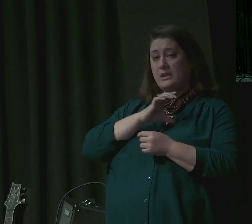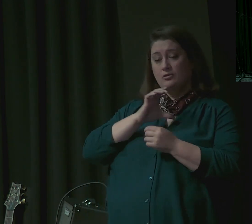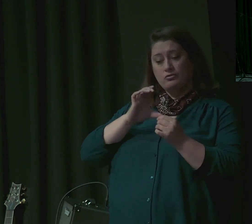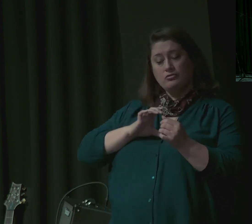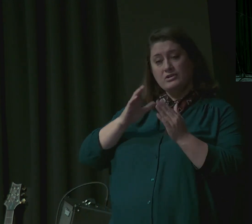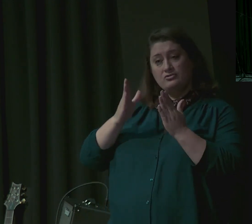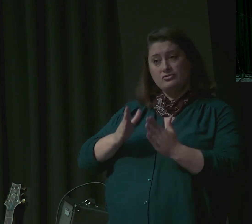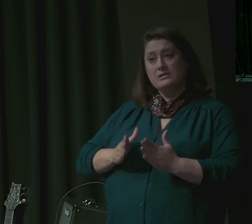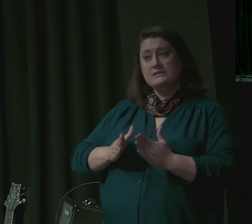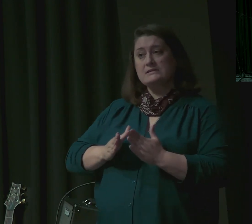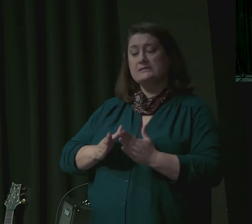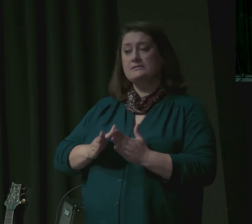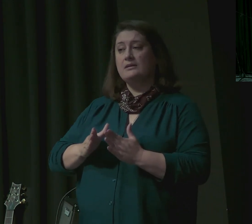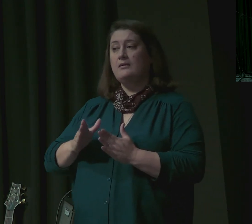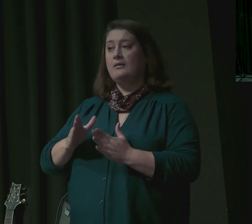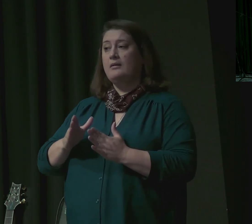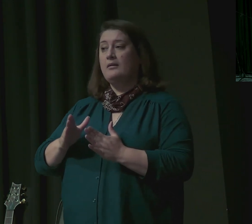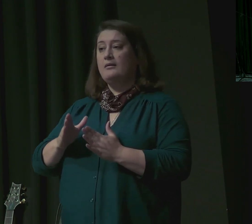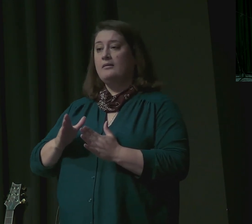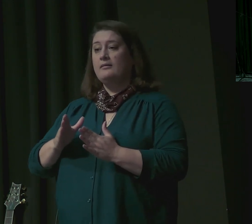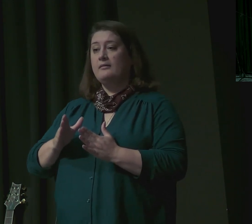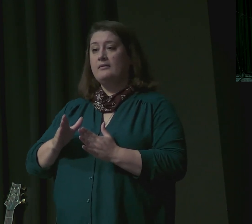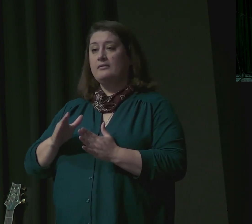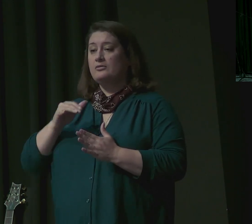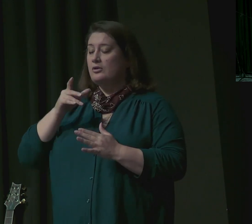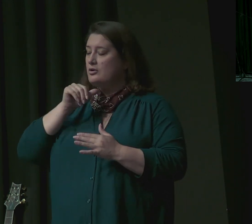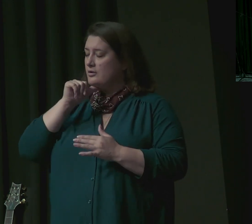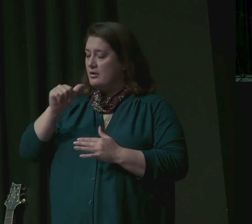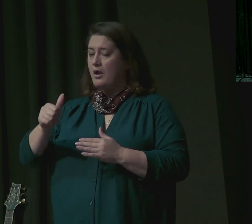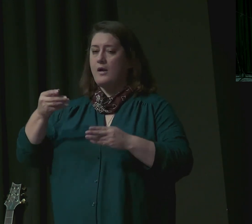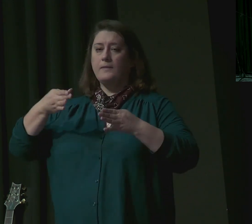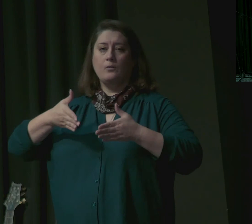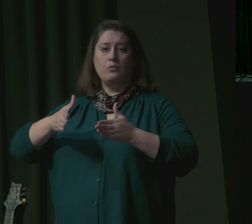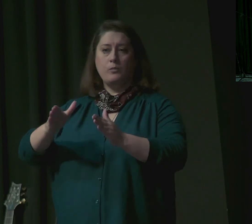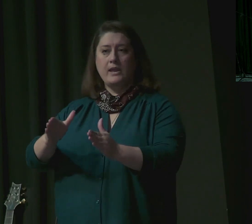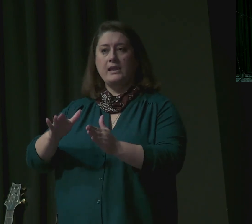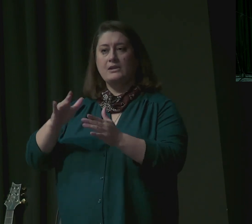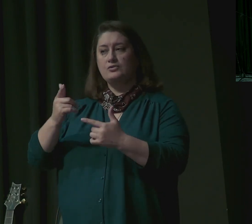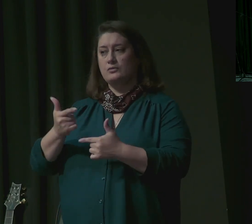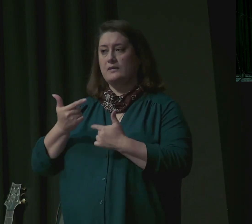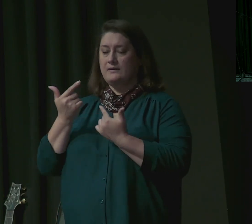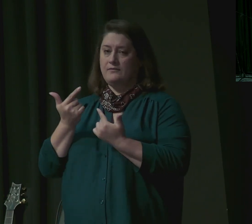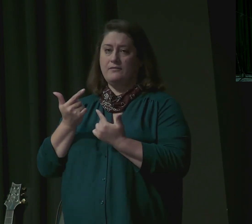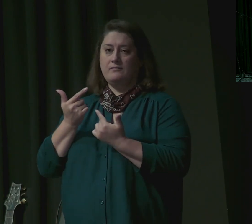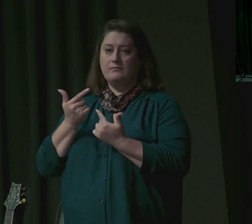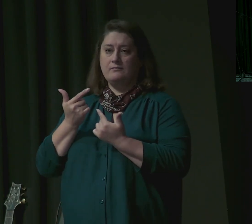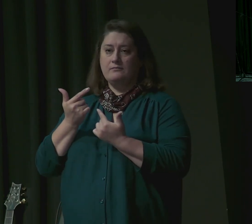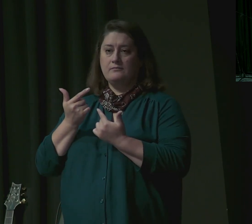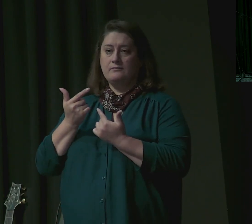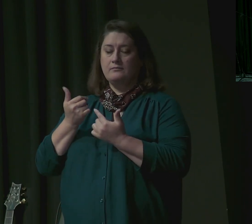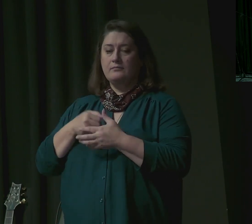minimize quarreling and jealousy as acceptable sins we look the other way